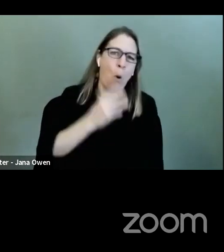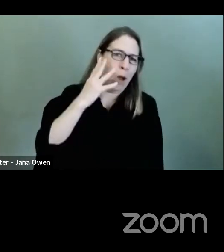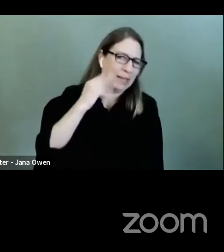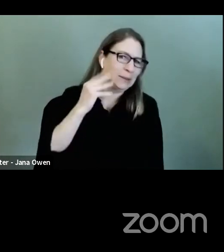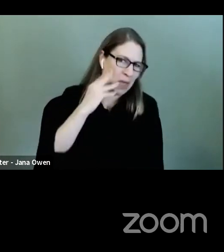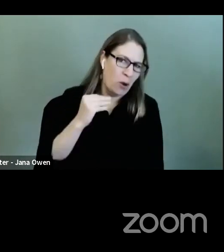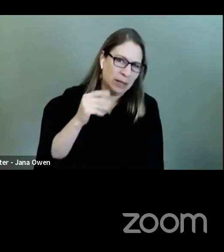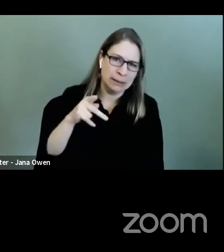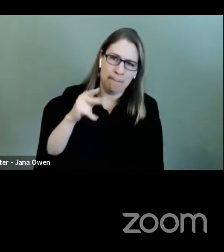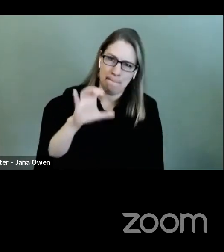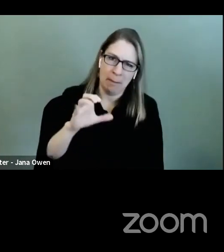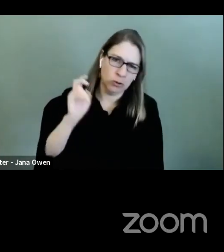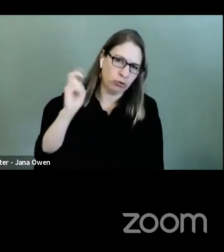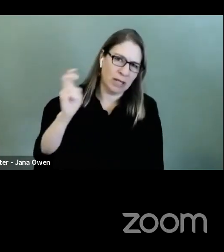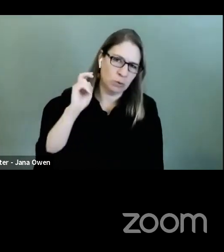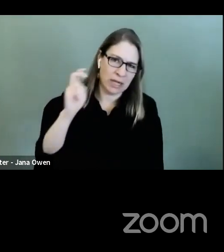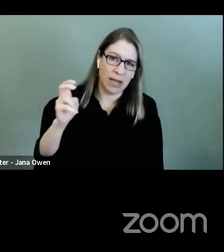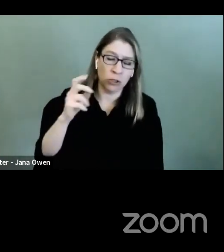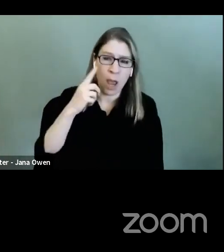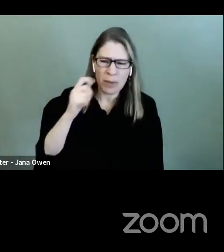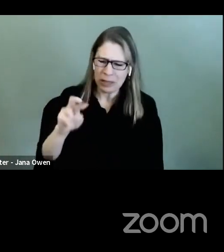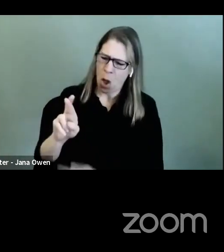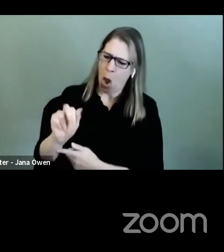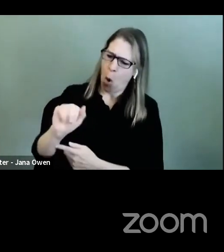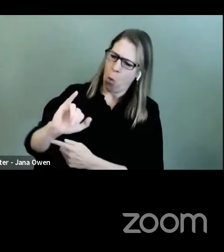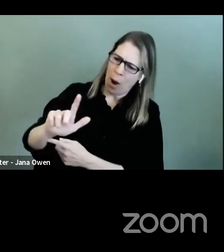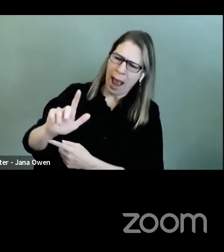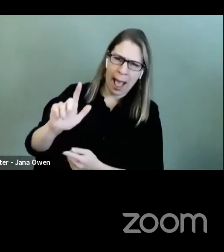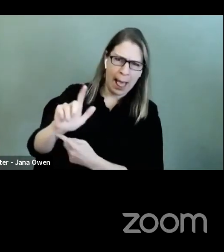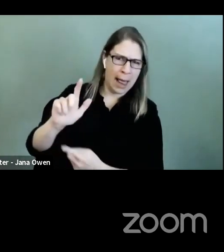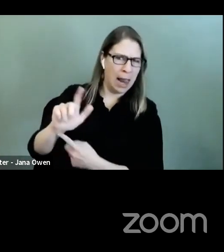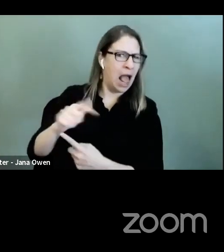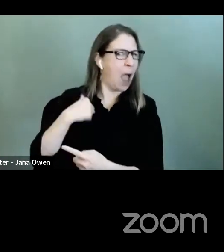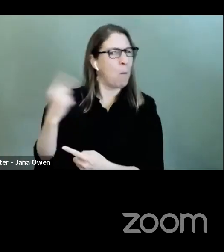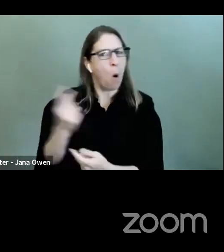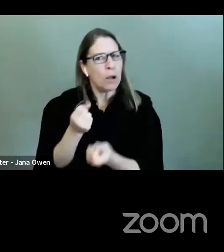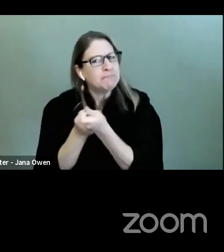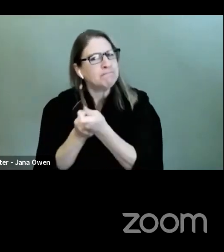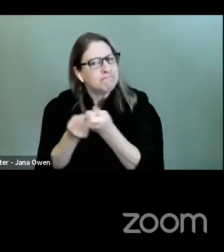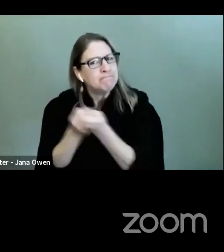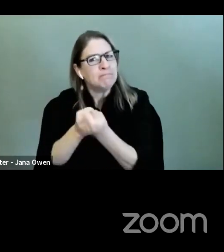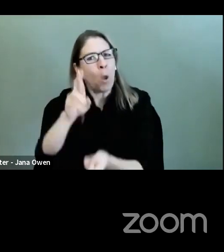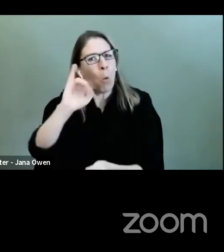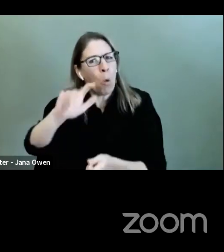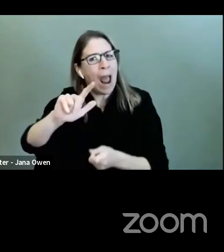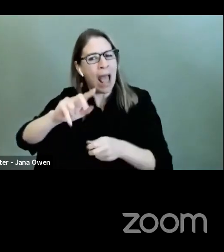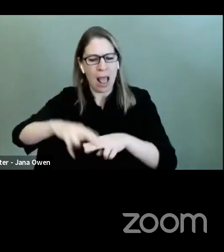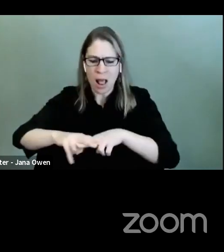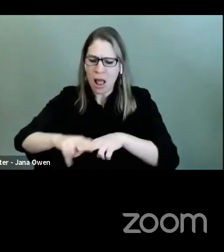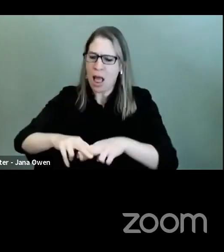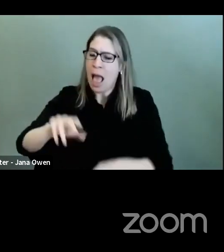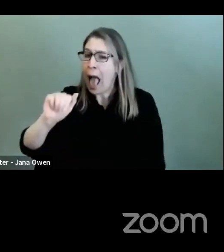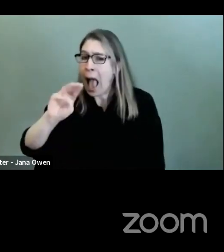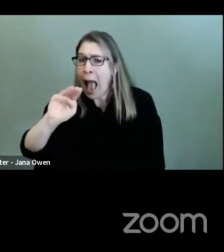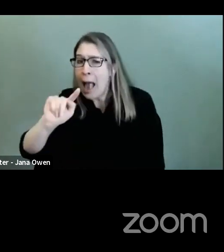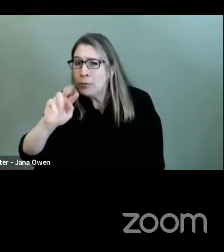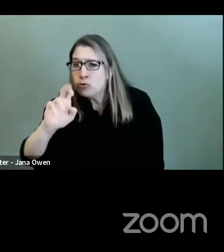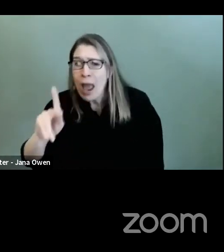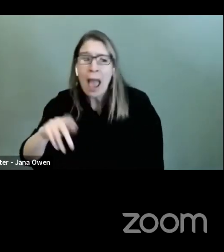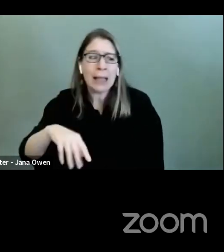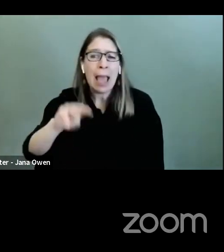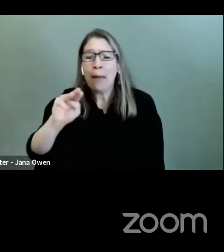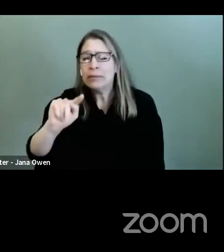-speed rail and Amtrak and all of these things are areas that I champion, but they are not substitutes. They are part of our system,